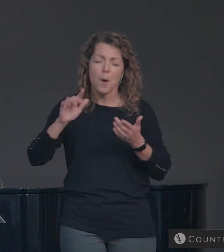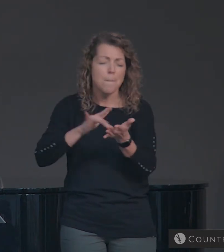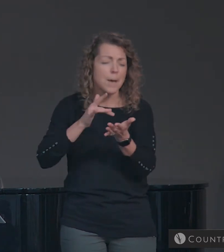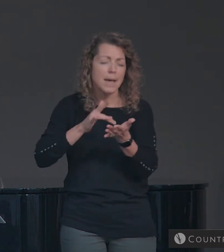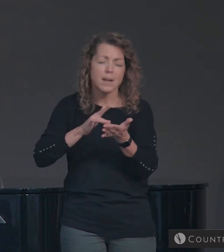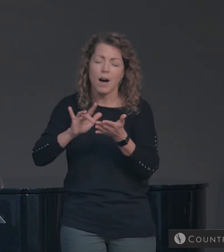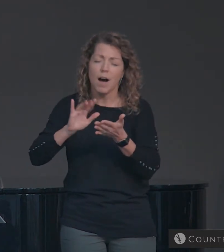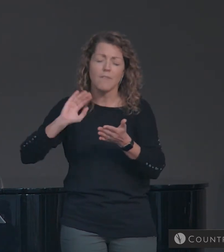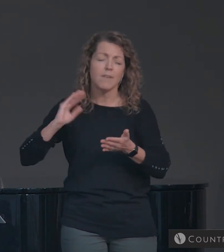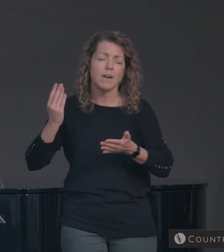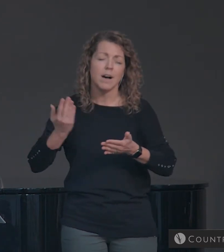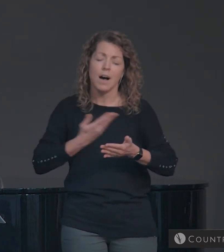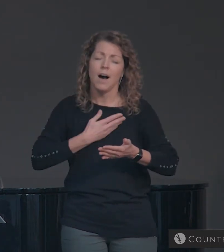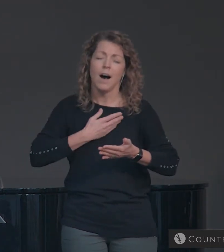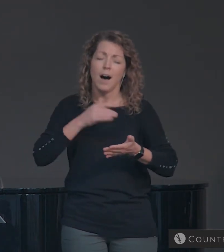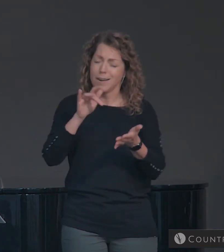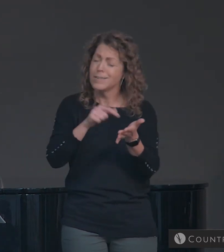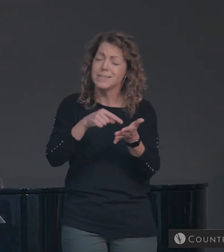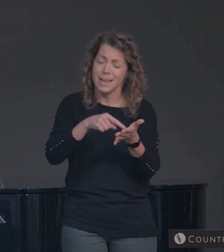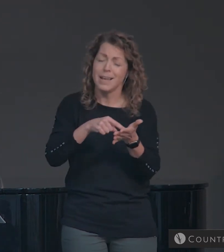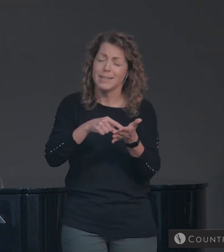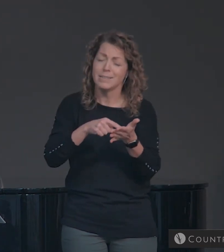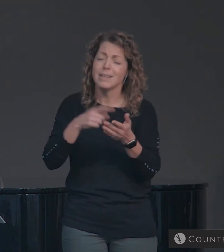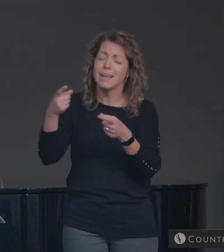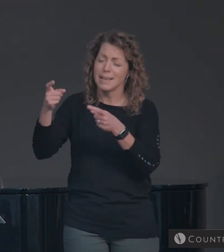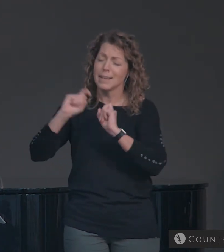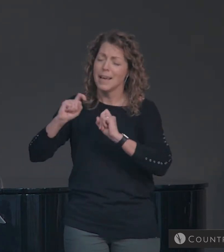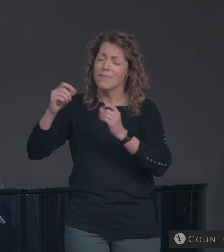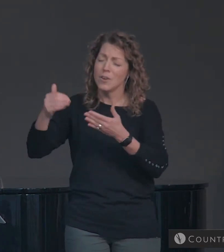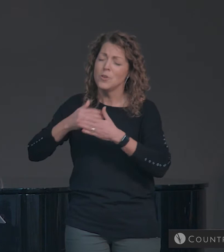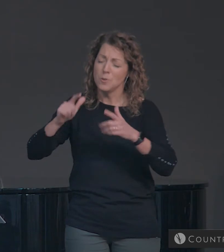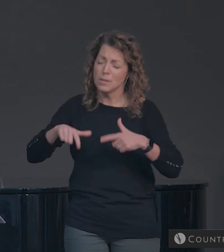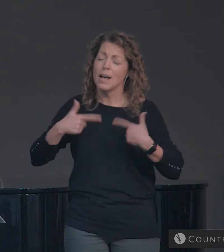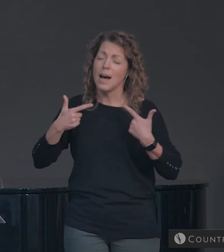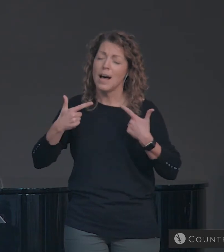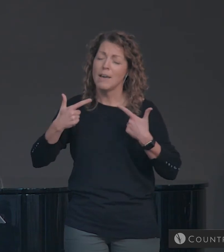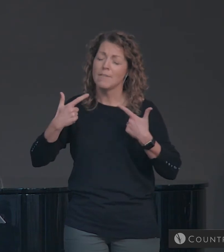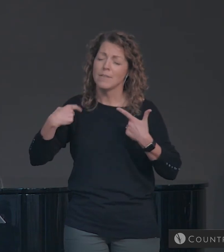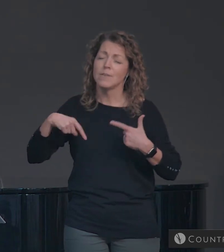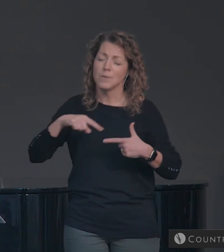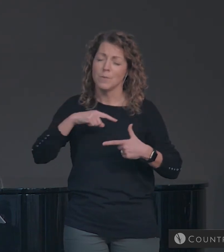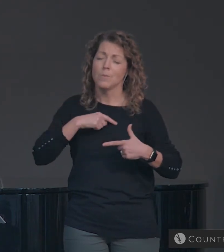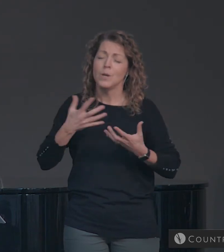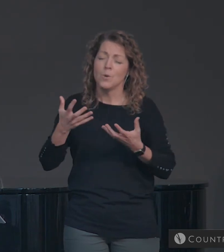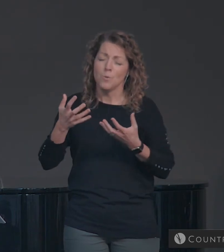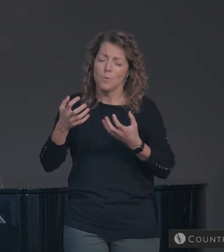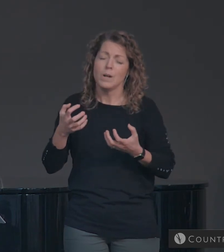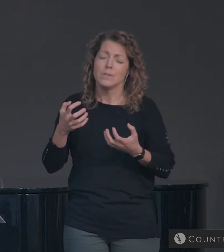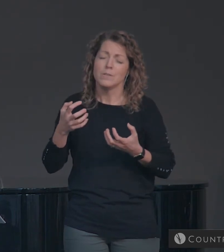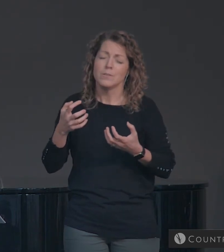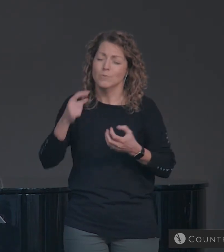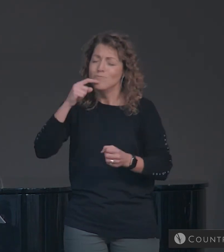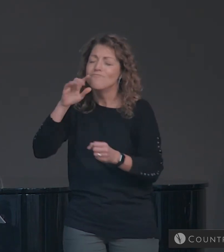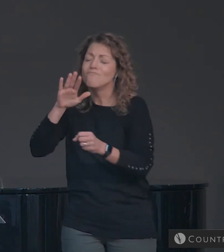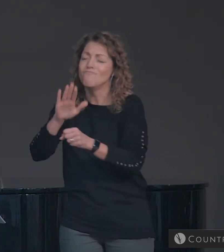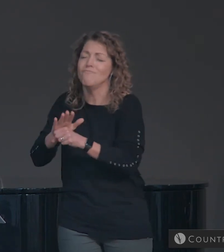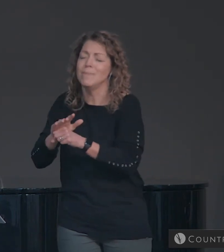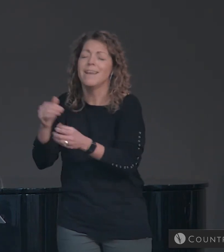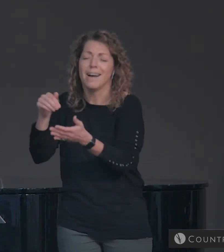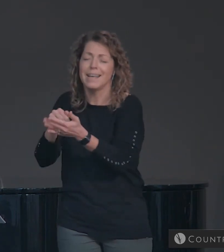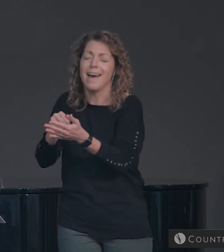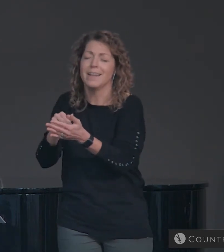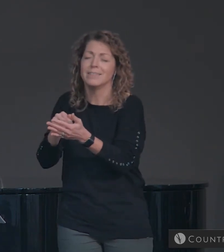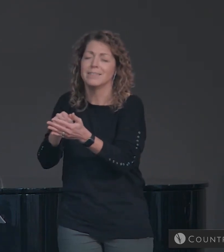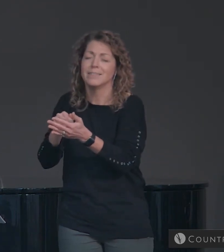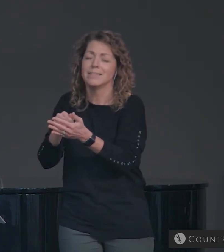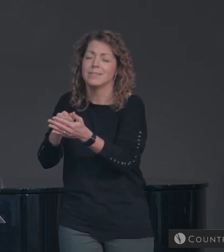to give us new life. We want to recommit ourselves this day as we